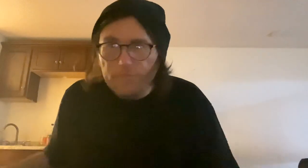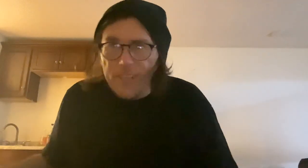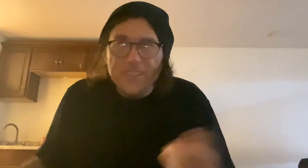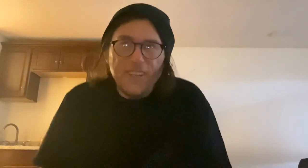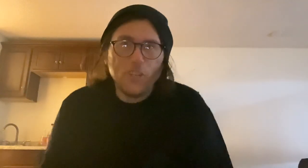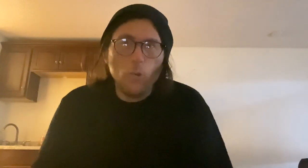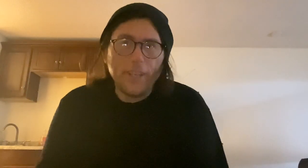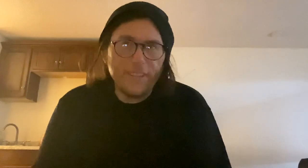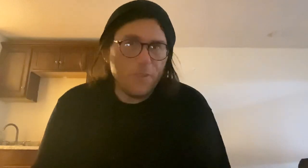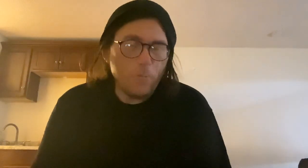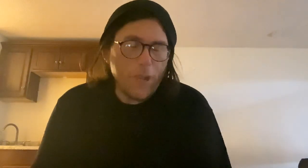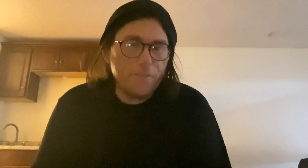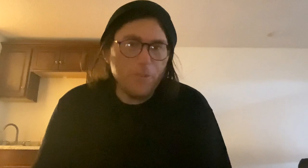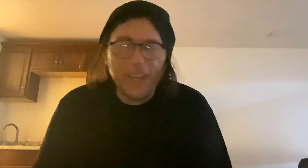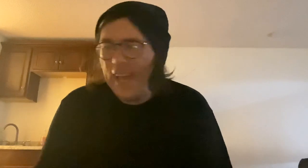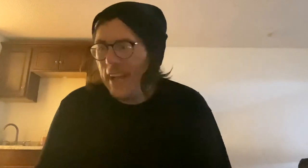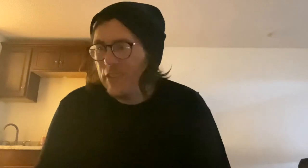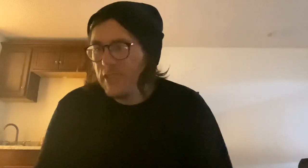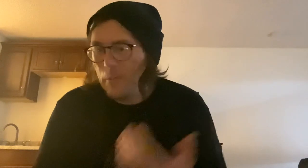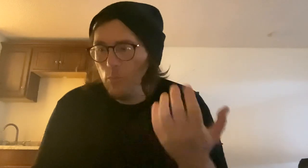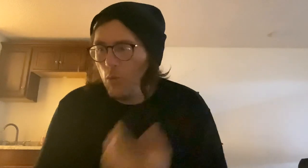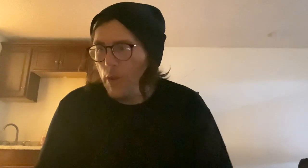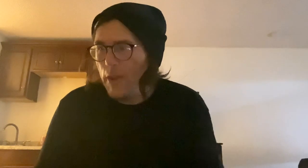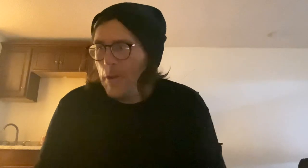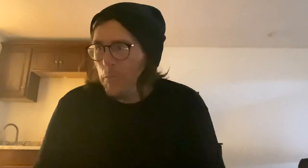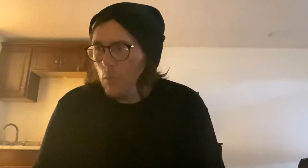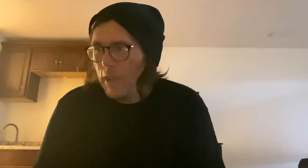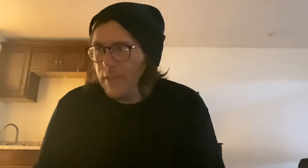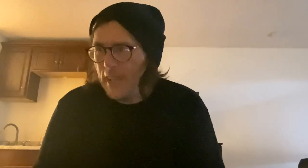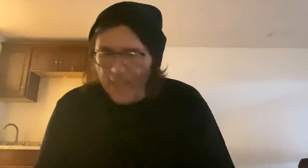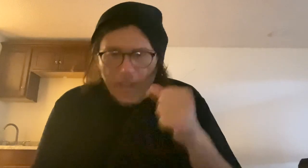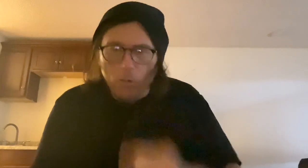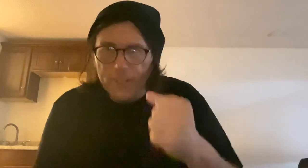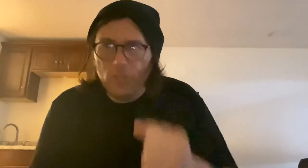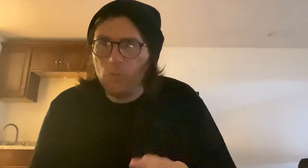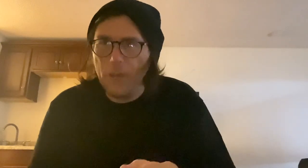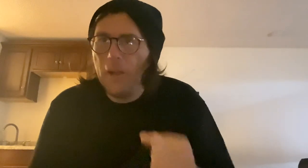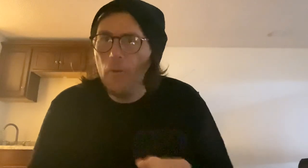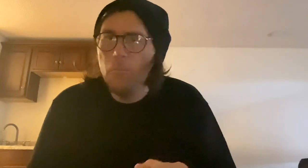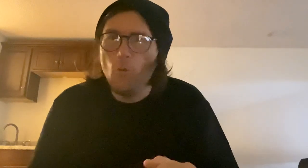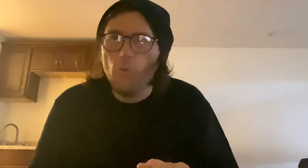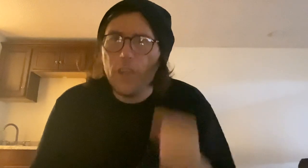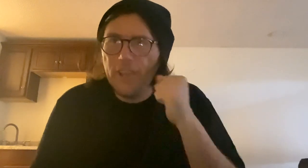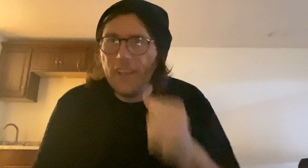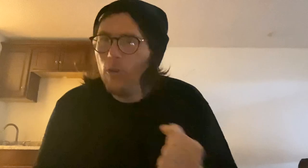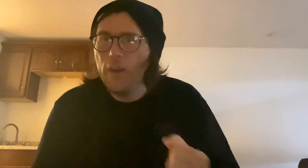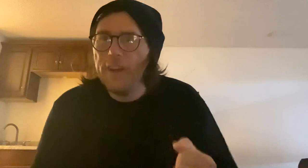It's a quick and dirty way of doing it, and some would want to say, I want to create my own movie, you know, whatever,